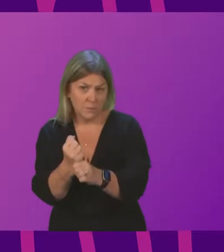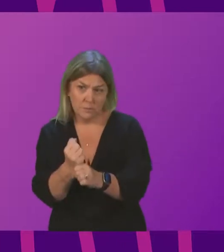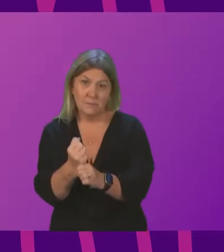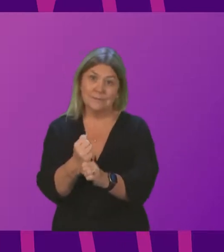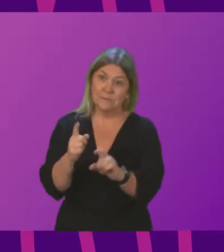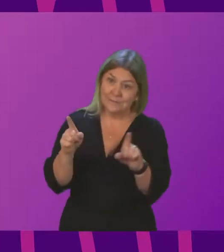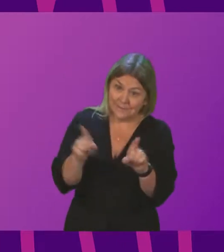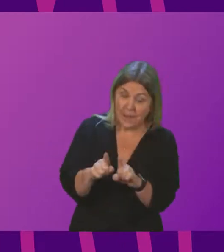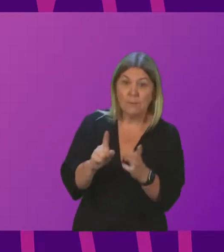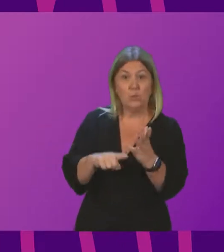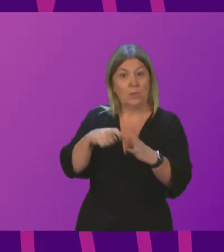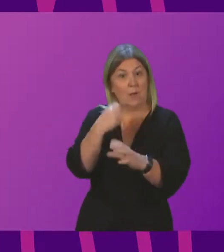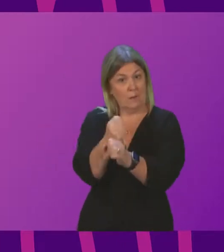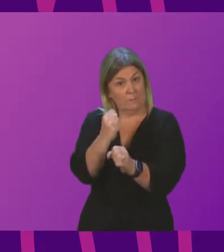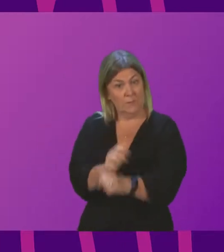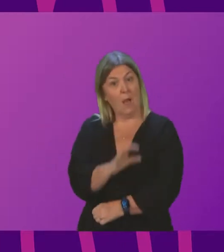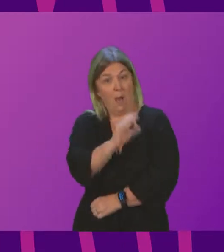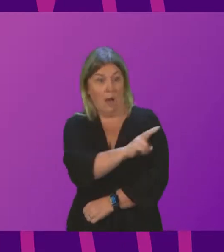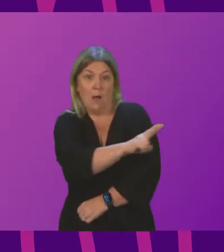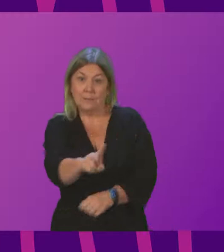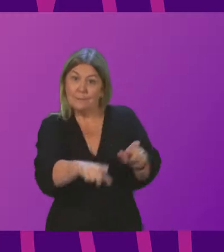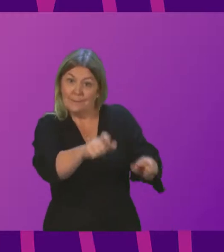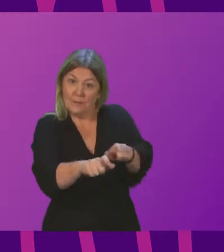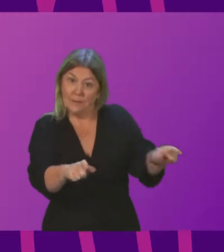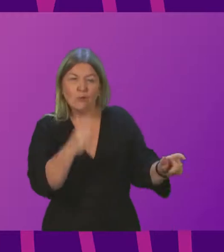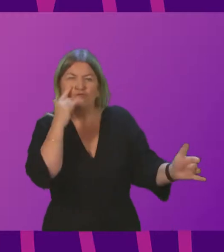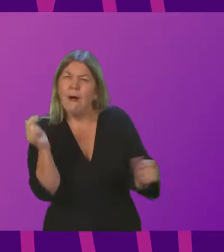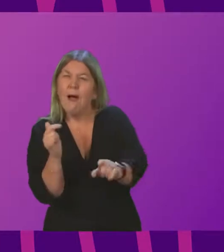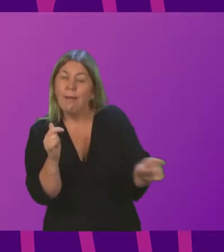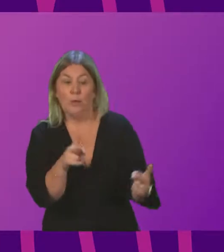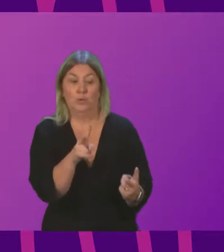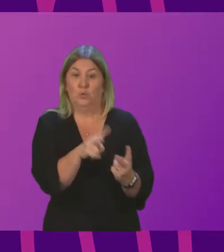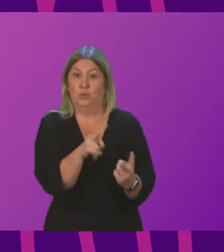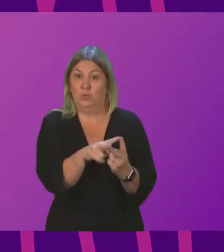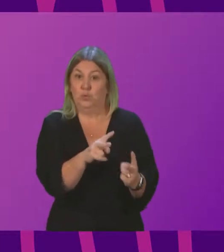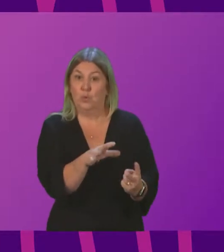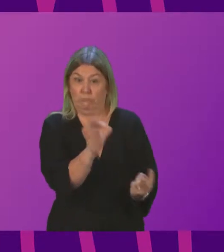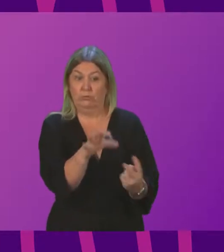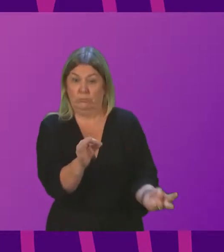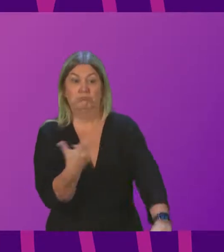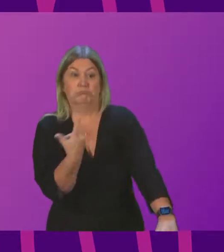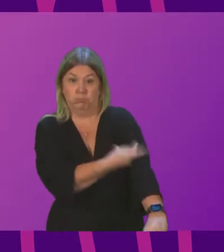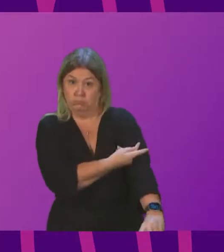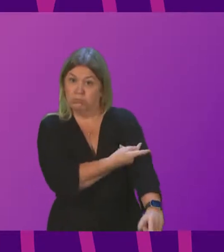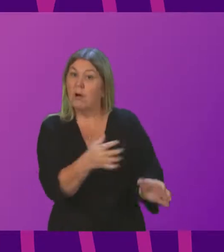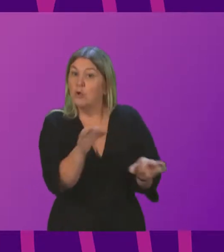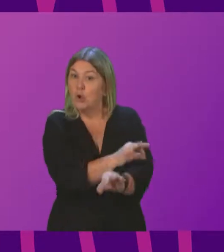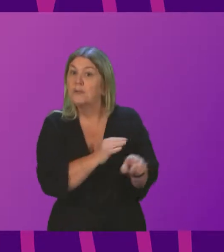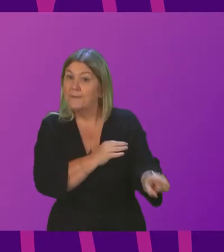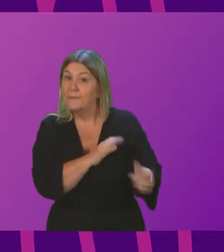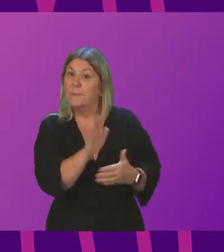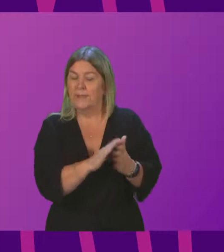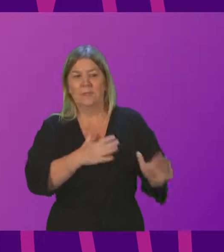in offering trial participants two doses of an alternative vaccine? This would give them clarity and peace of mind that they are